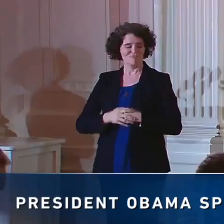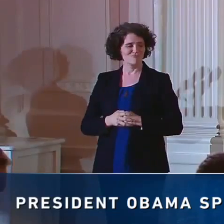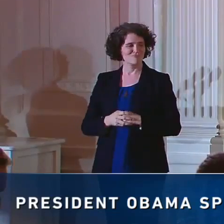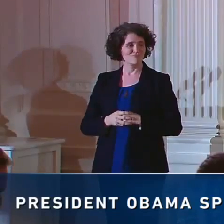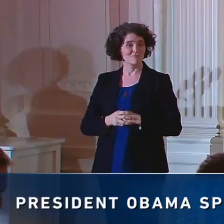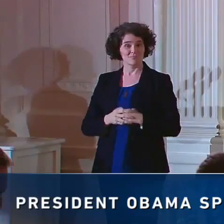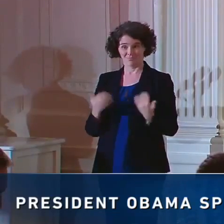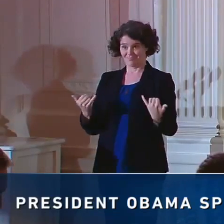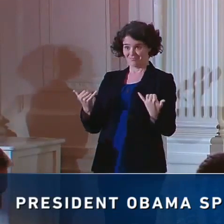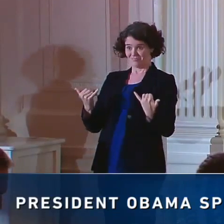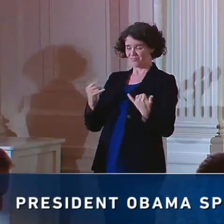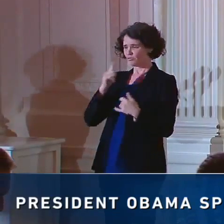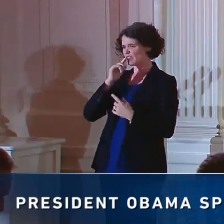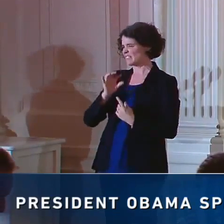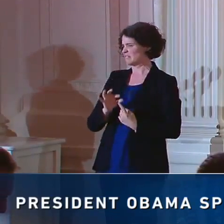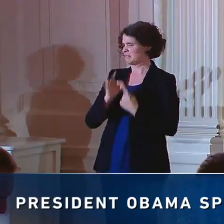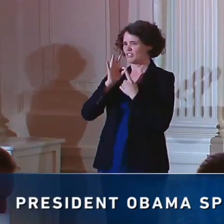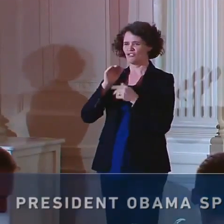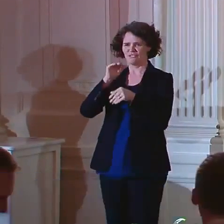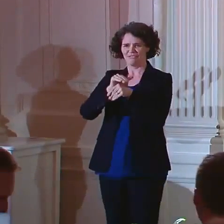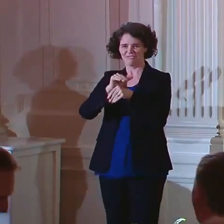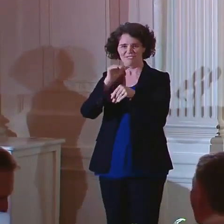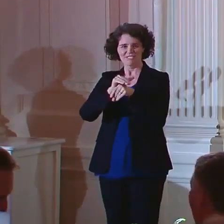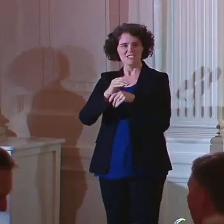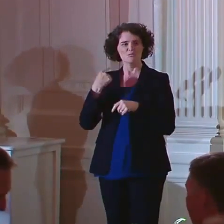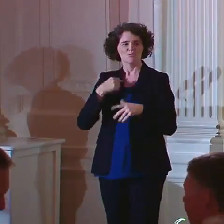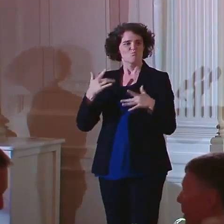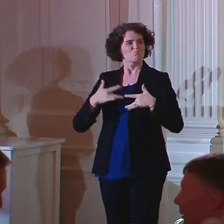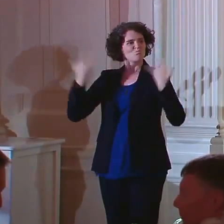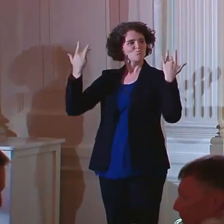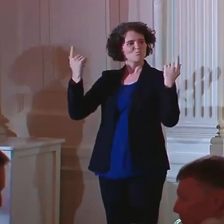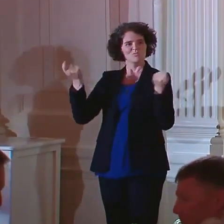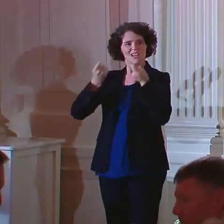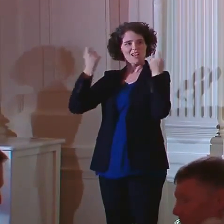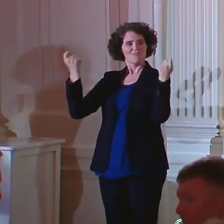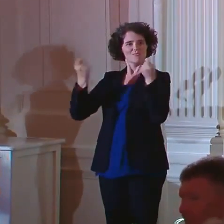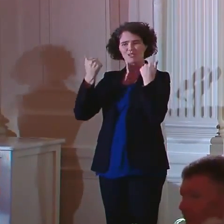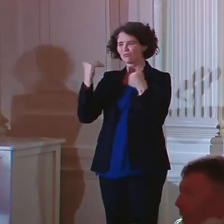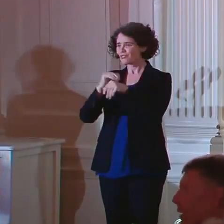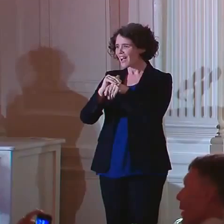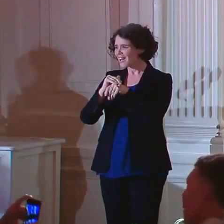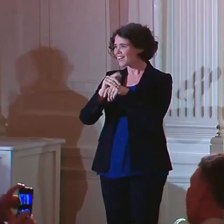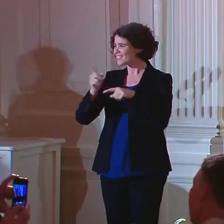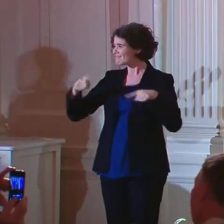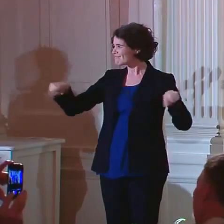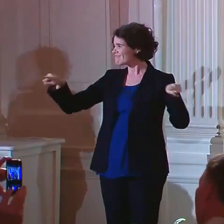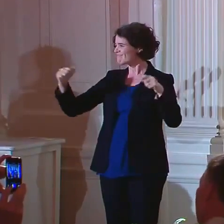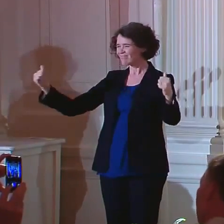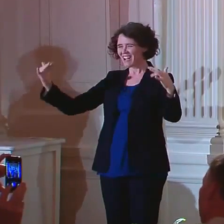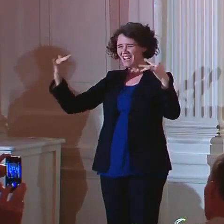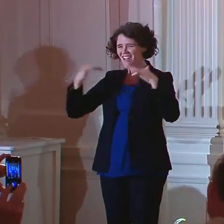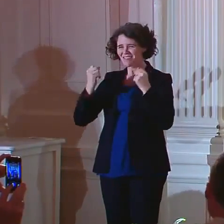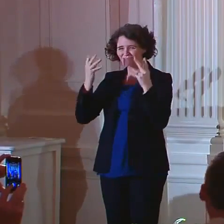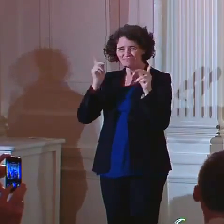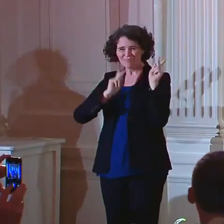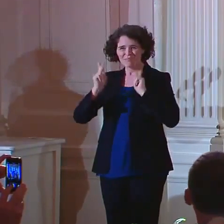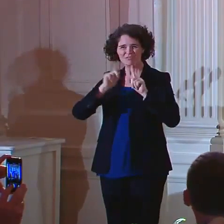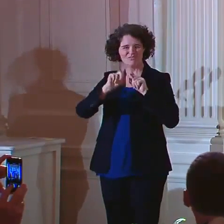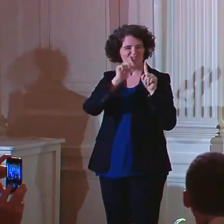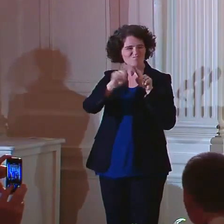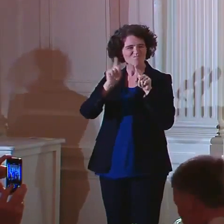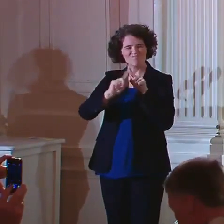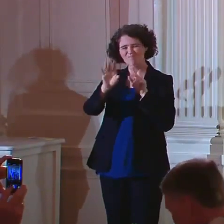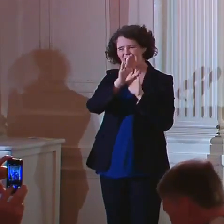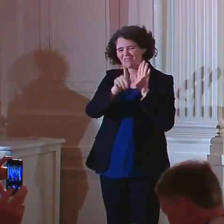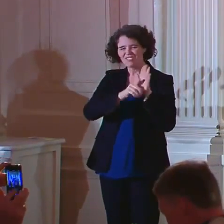This is a truly special evening, and we are delighted to celebrate it with so many people from so many different